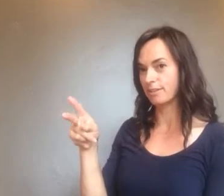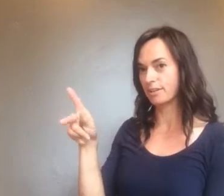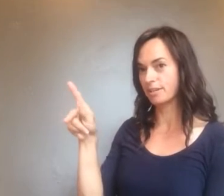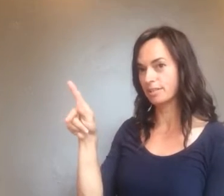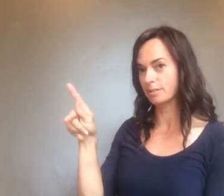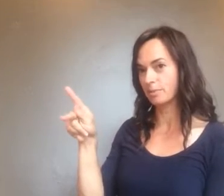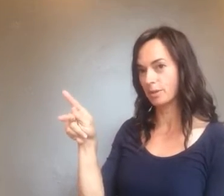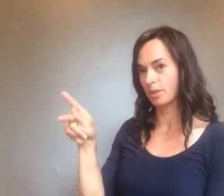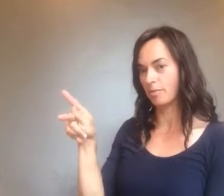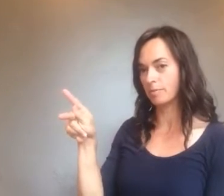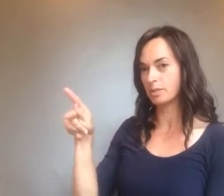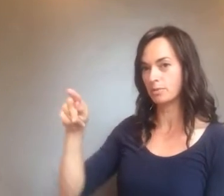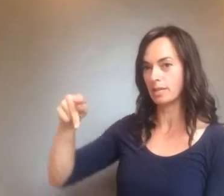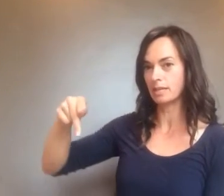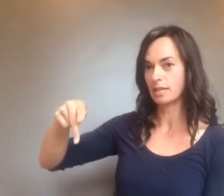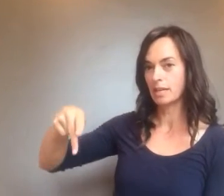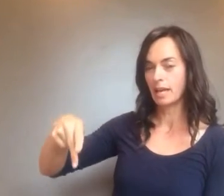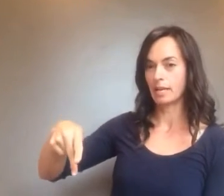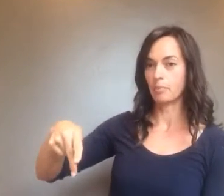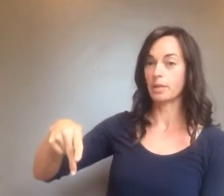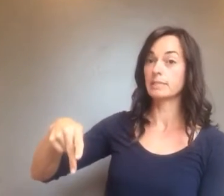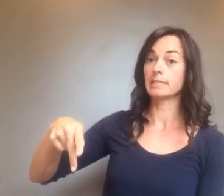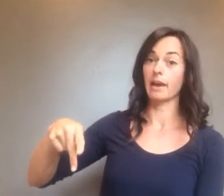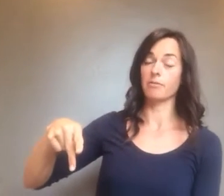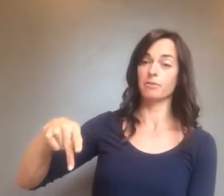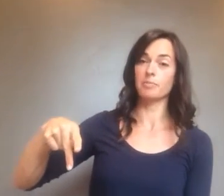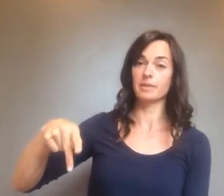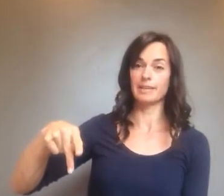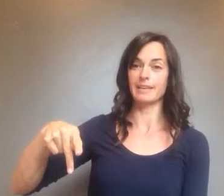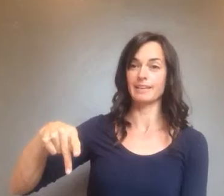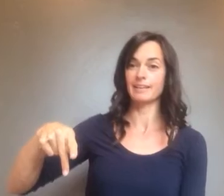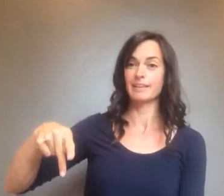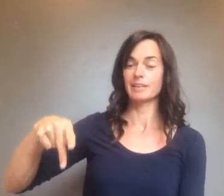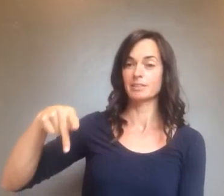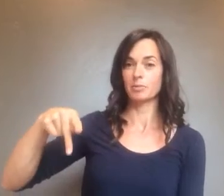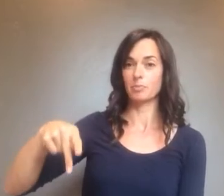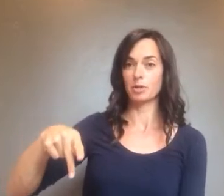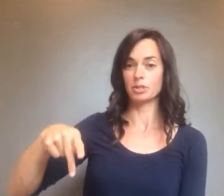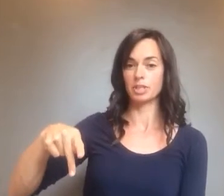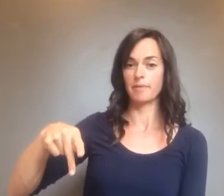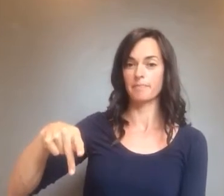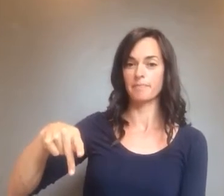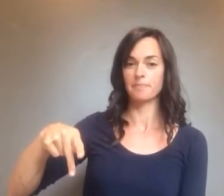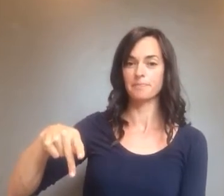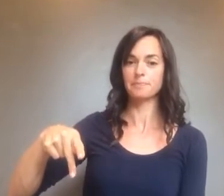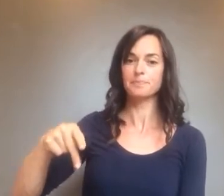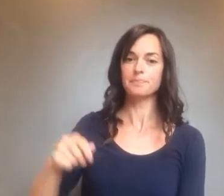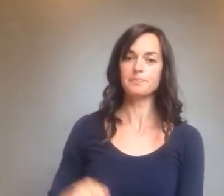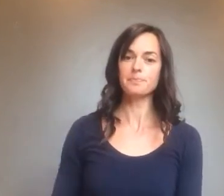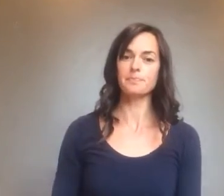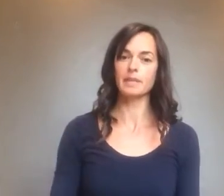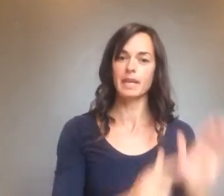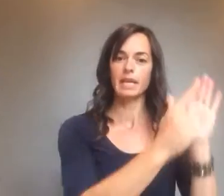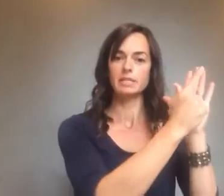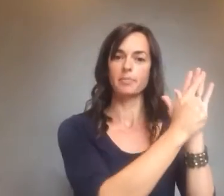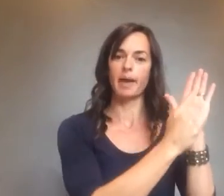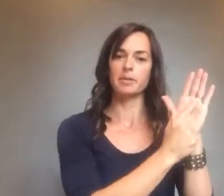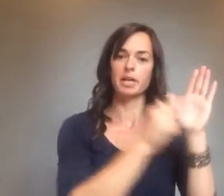fingers, put your thumb in between, and it points down for P, to Persia. So Babylon